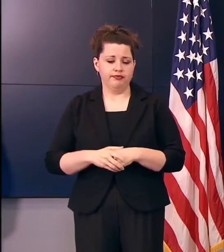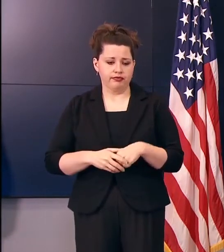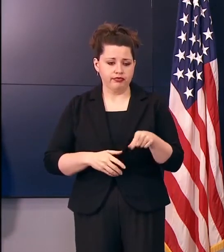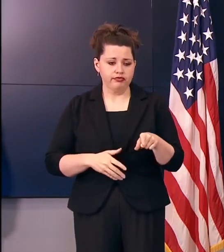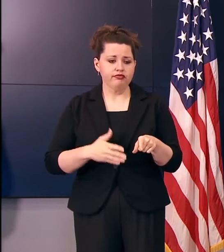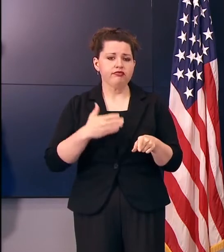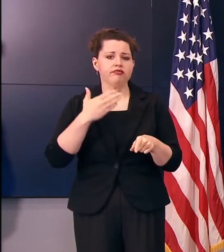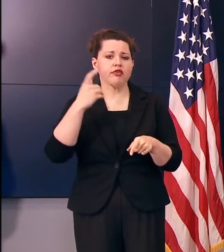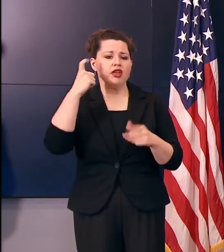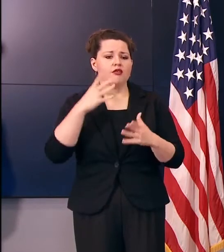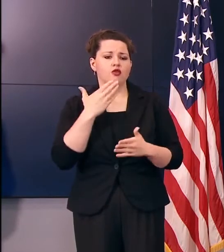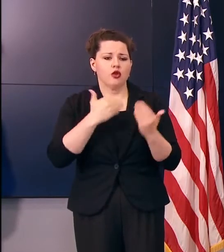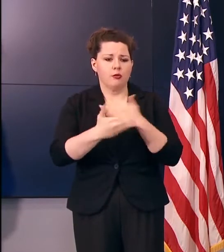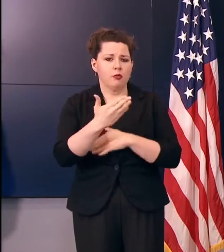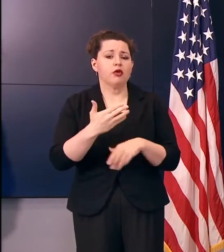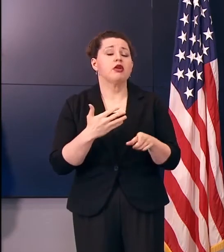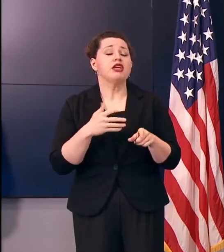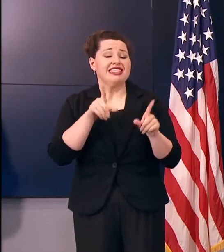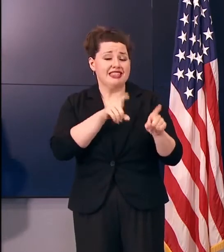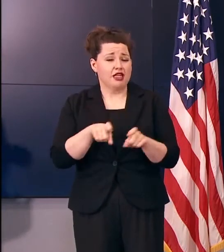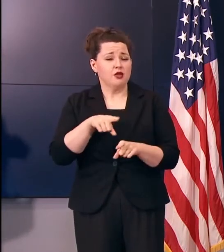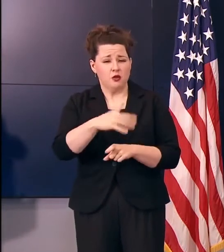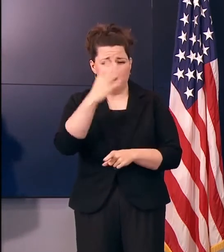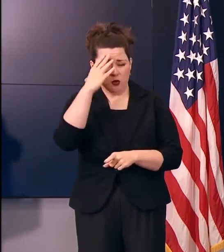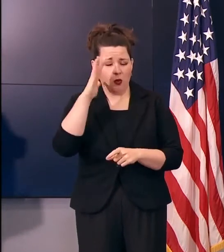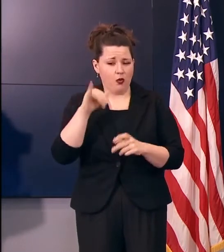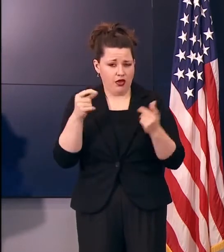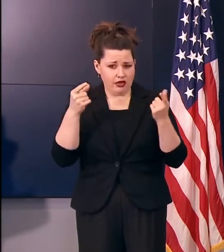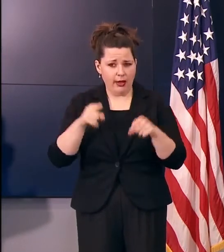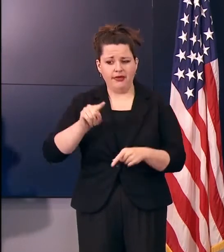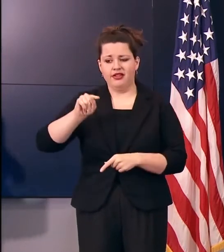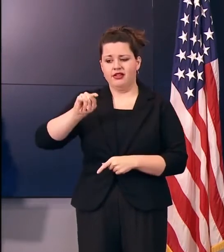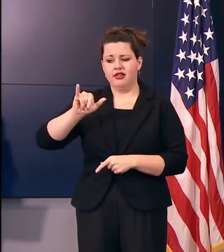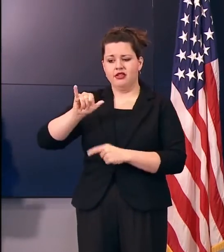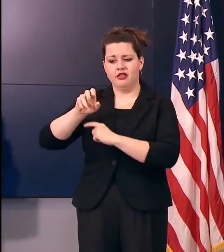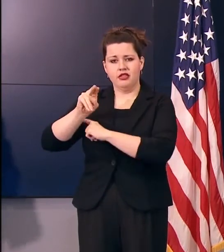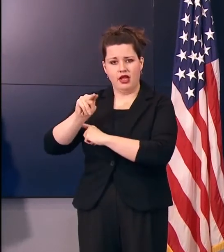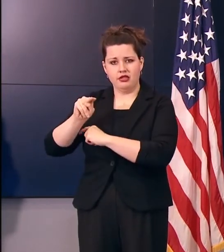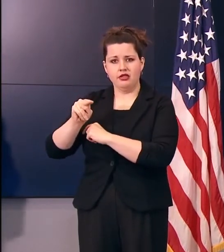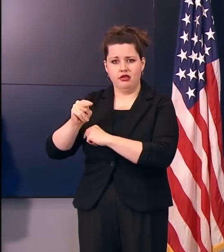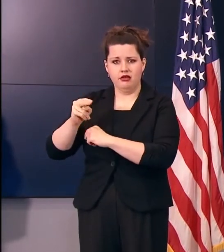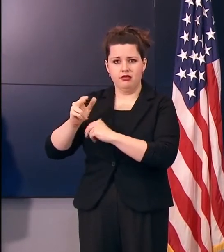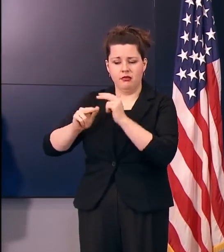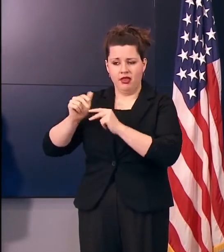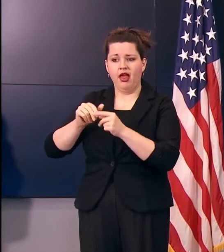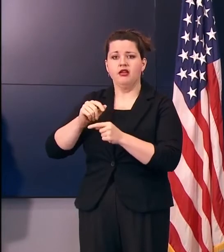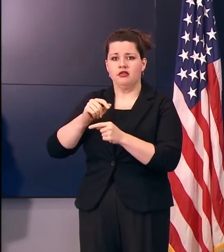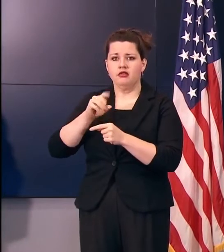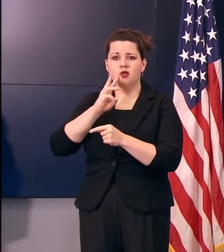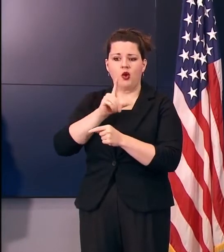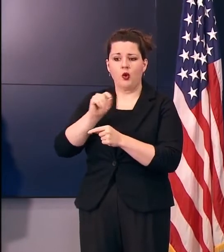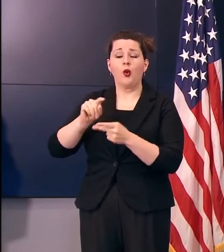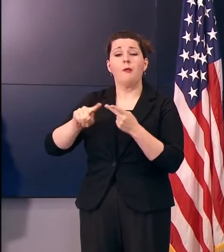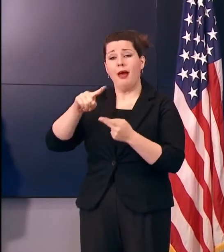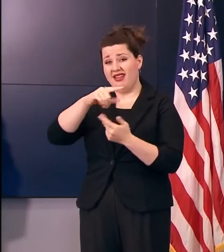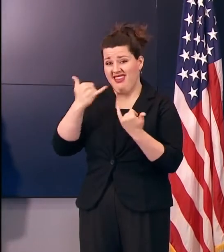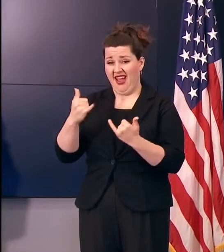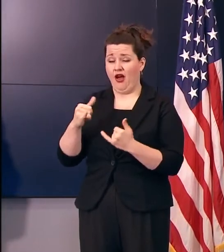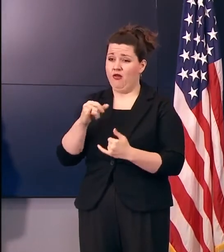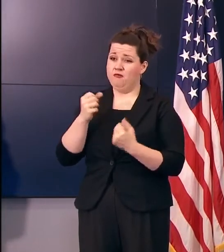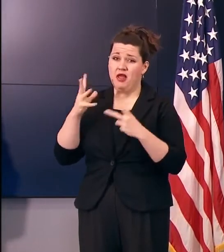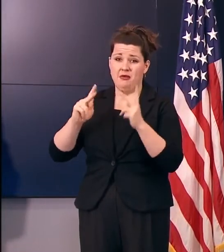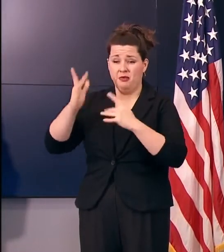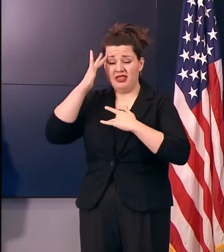Thanks for taking my call. Now, testing, of course, as you know, is underway at the Tyson Plant and Waterloo, but Blackhawk County is the hot spot in the state right now.